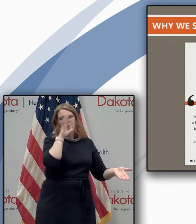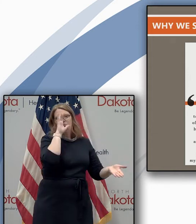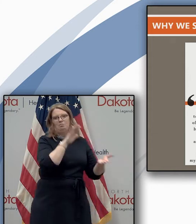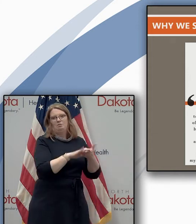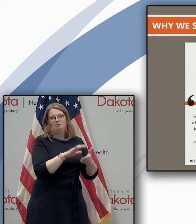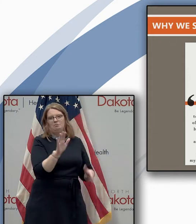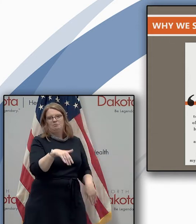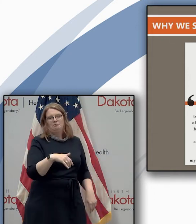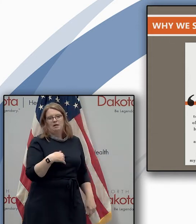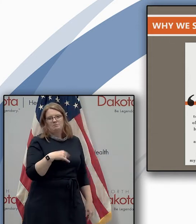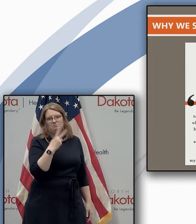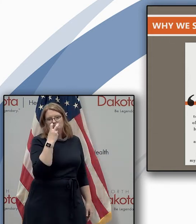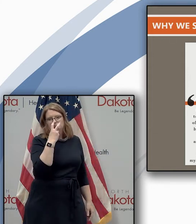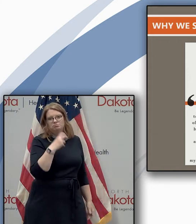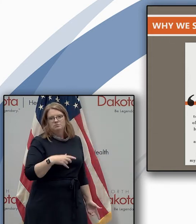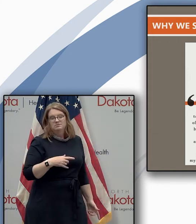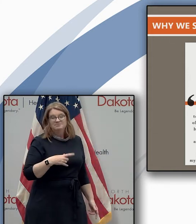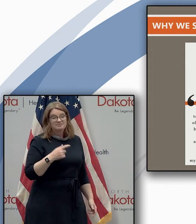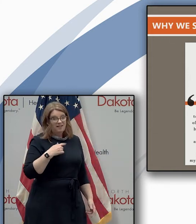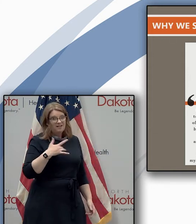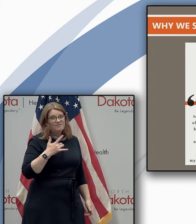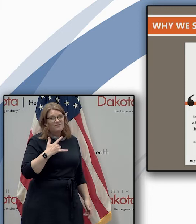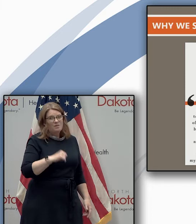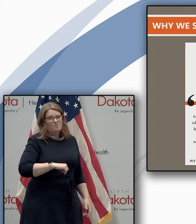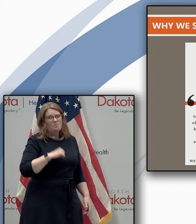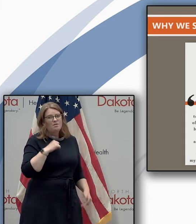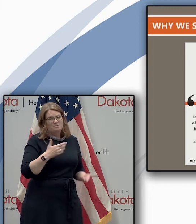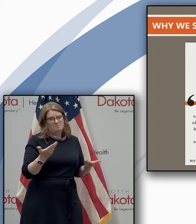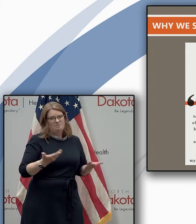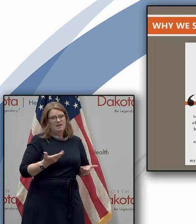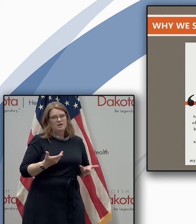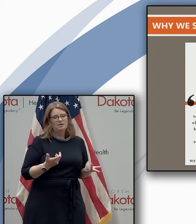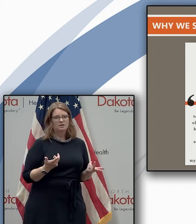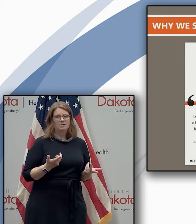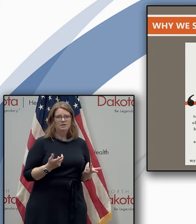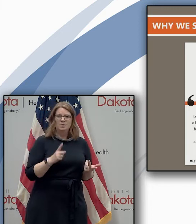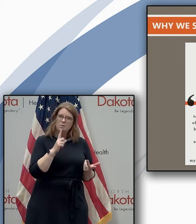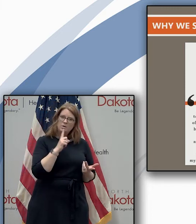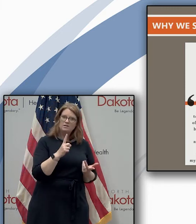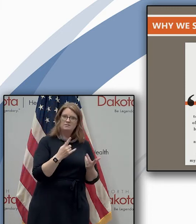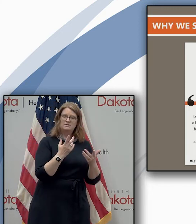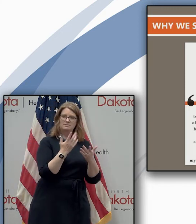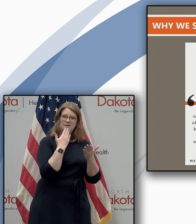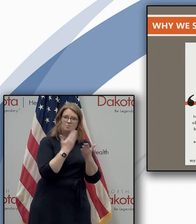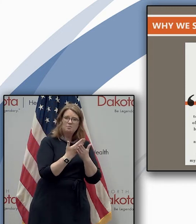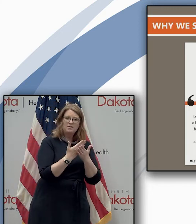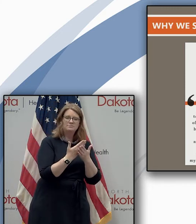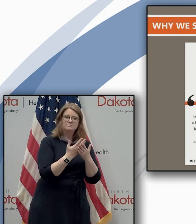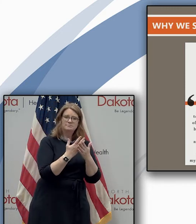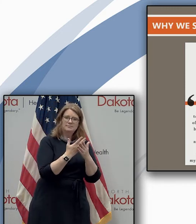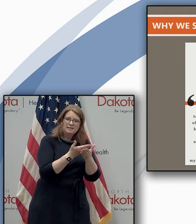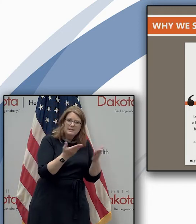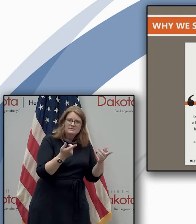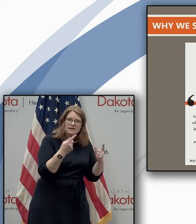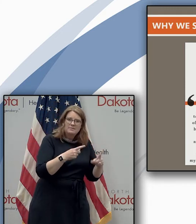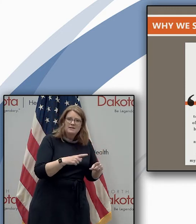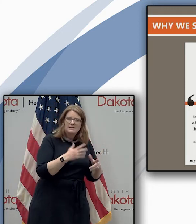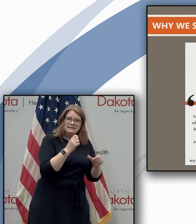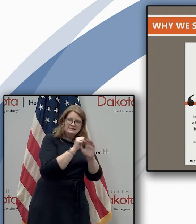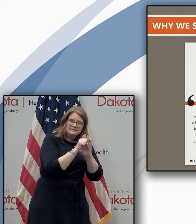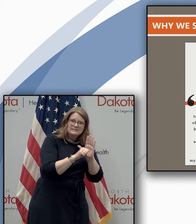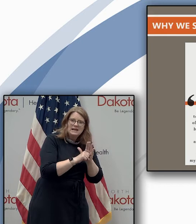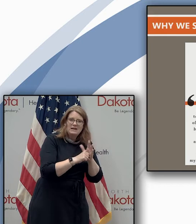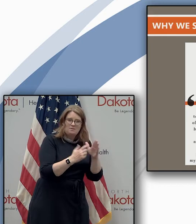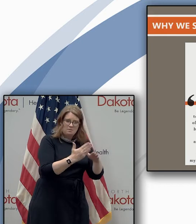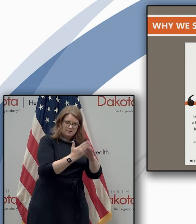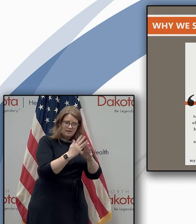but it makes me feel incredibly proud to be here now the well-being of the state and the health of north dakotans is way